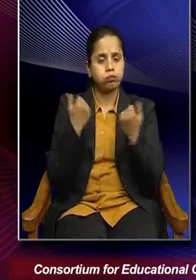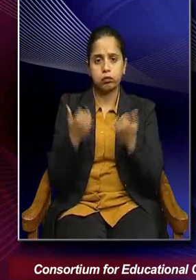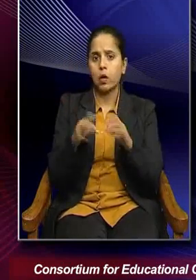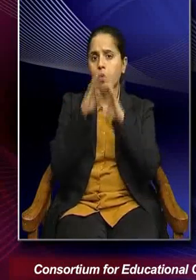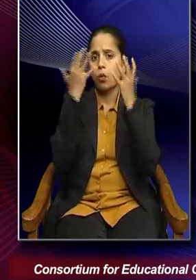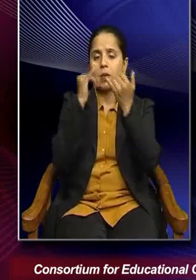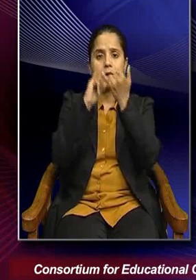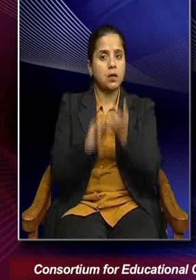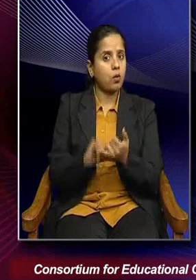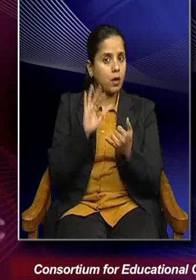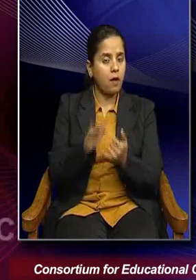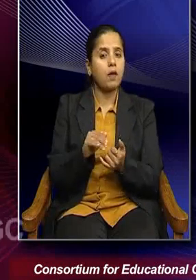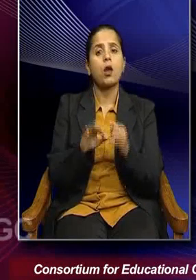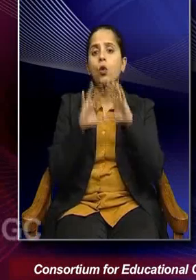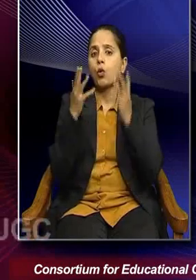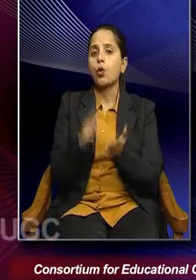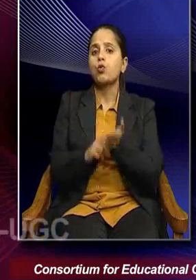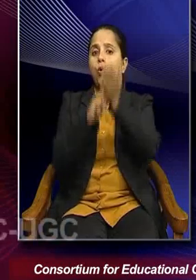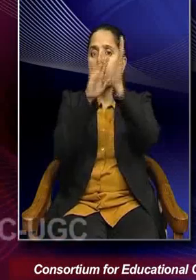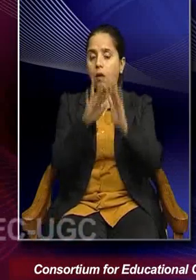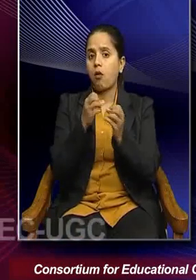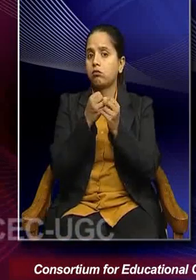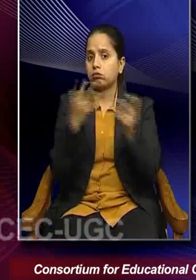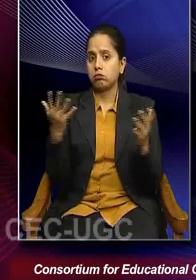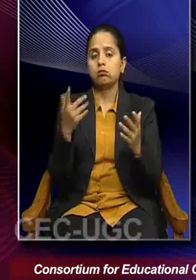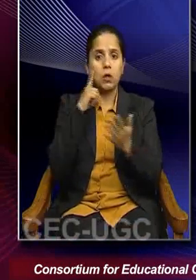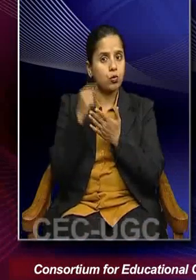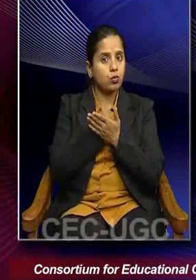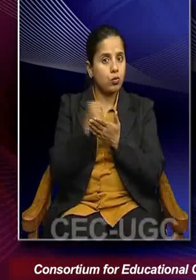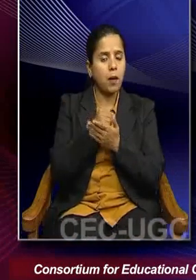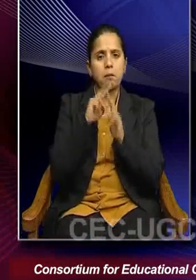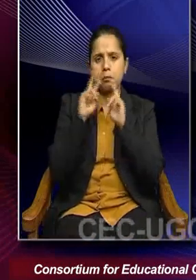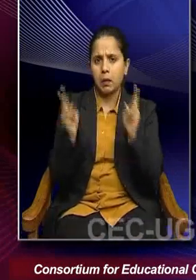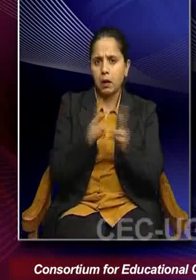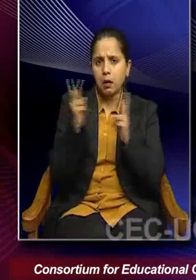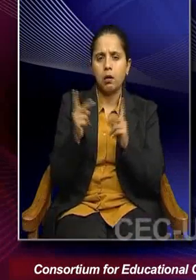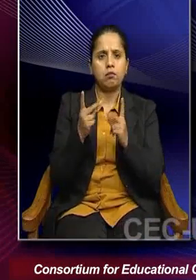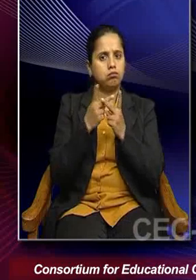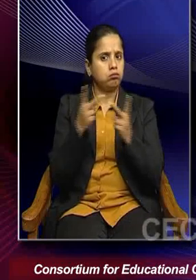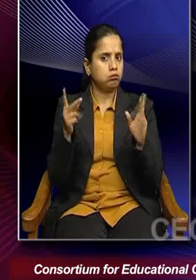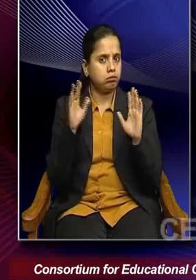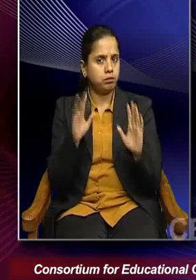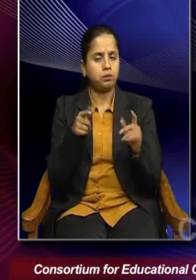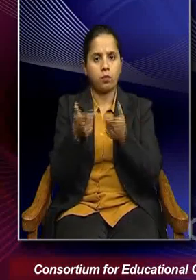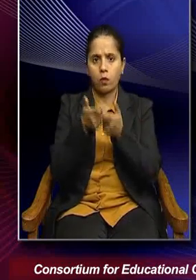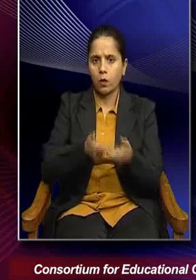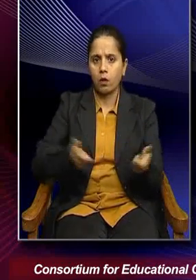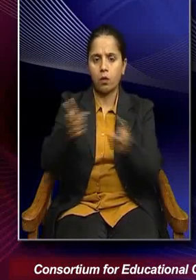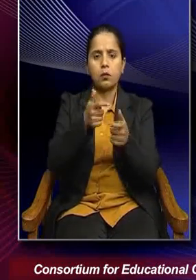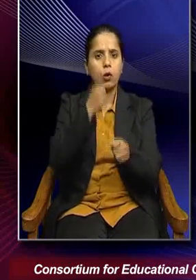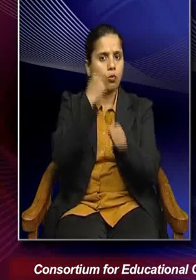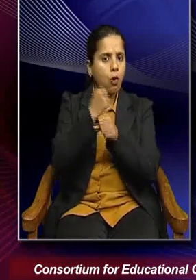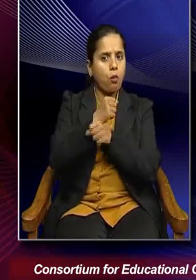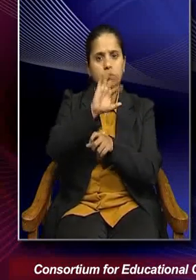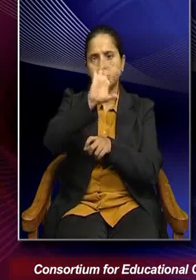global south and global north in different, you know, meetings of the committee of parties on climate